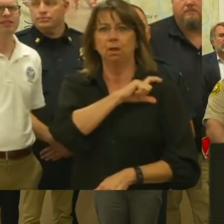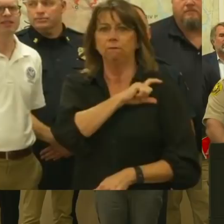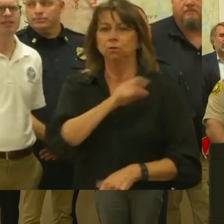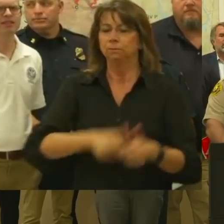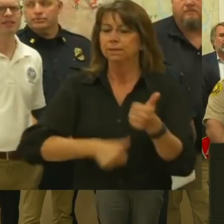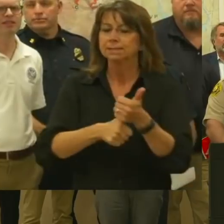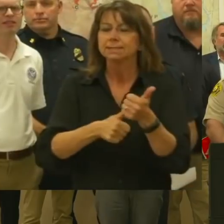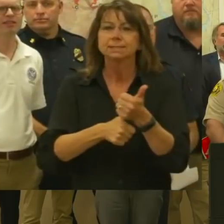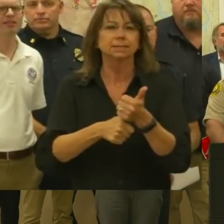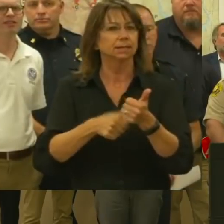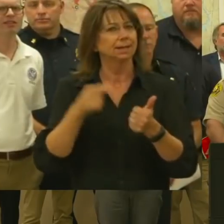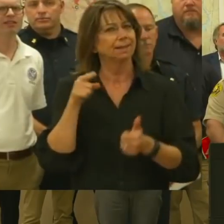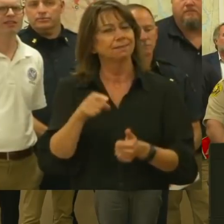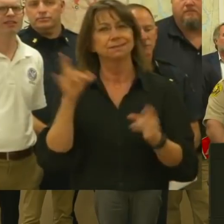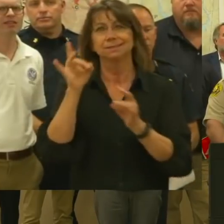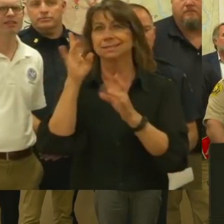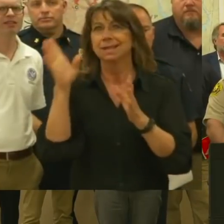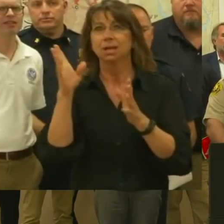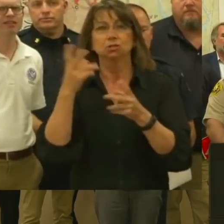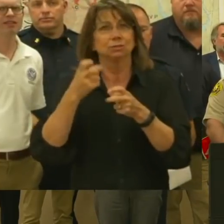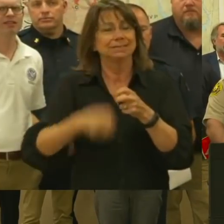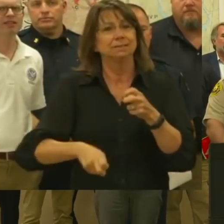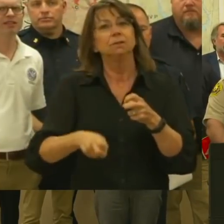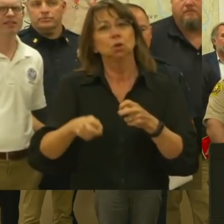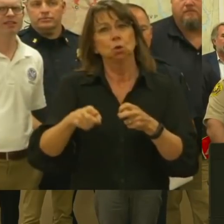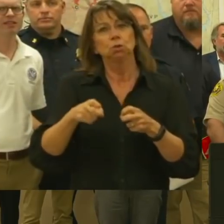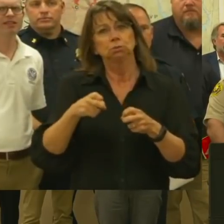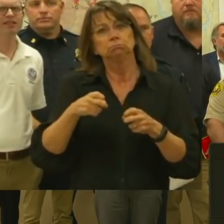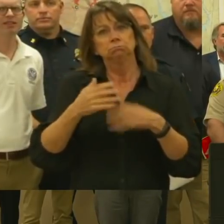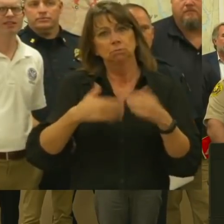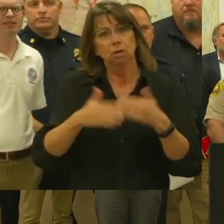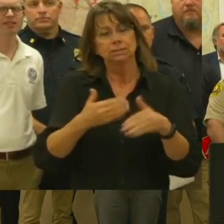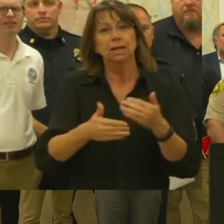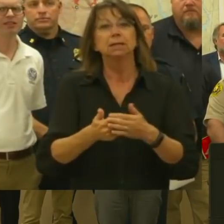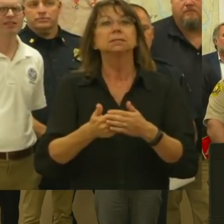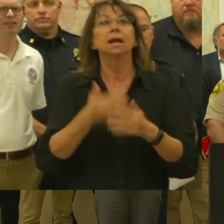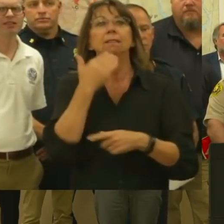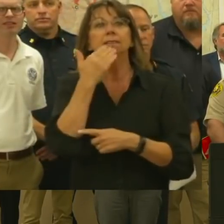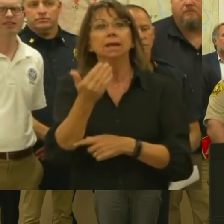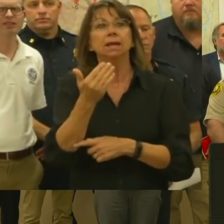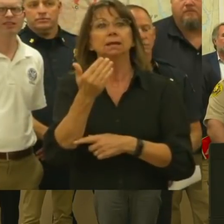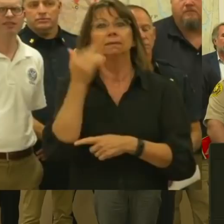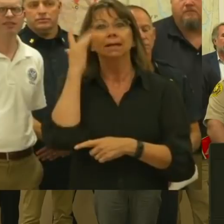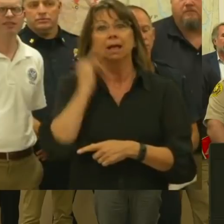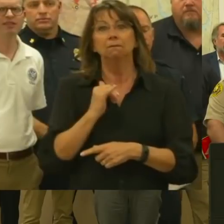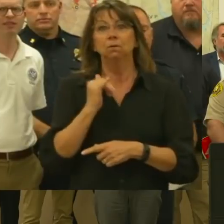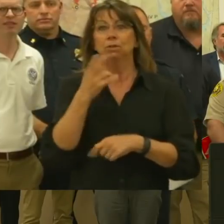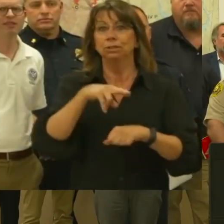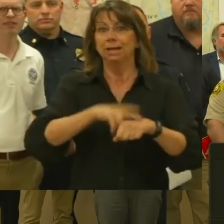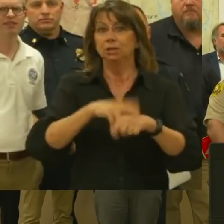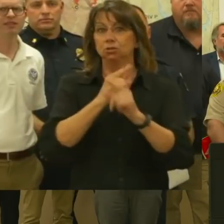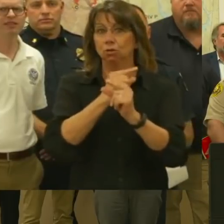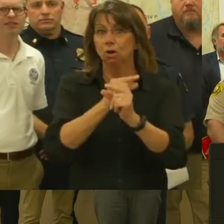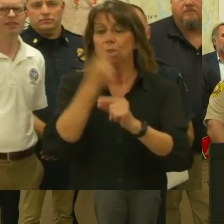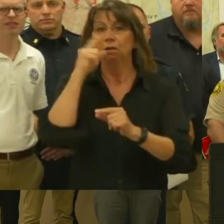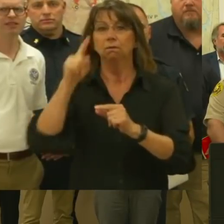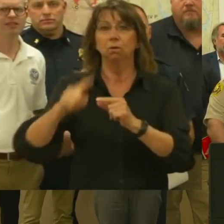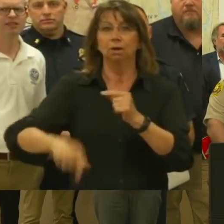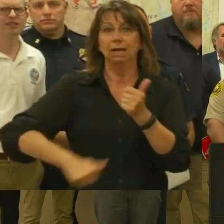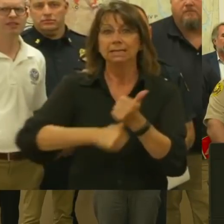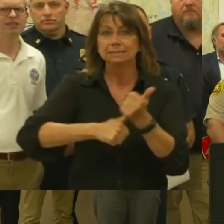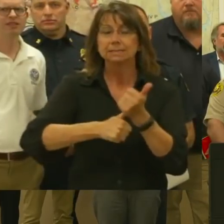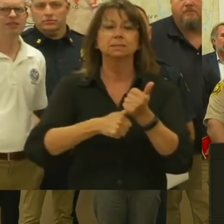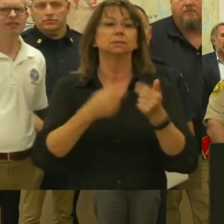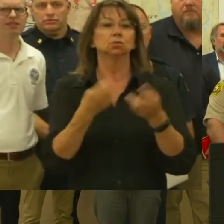difficult and disastrous time. And I'd also like to thank the California National Guard for their assistance as well and resource support